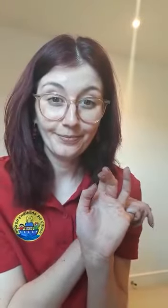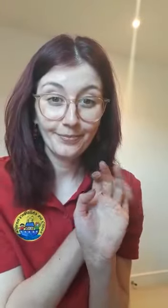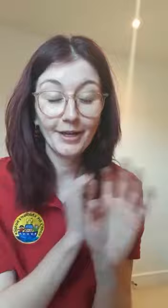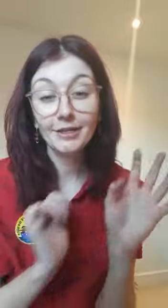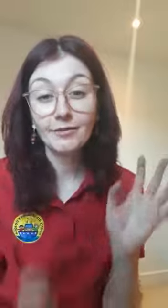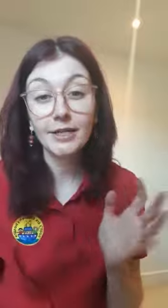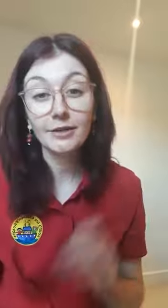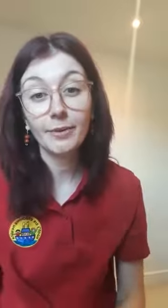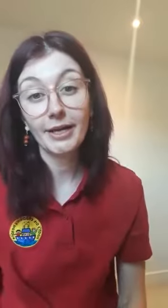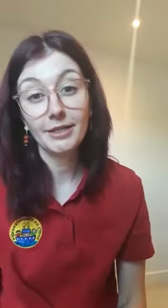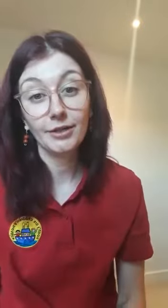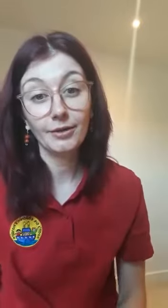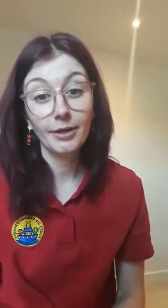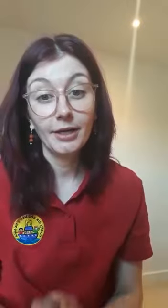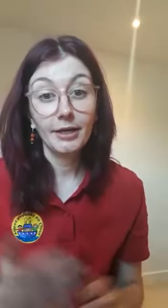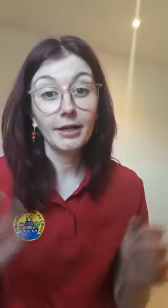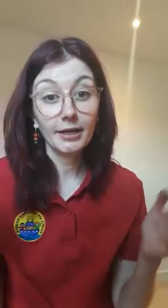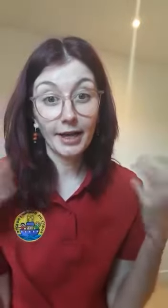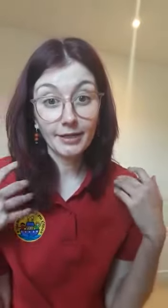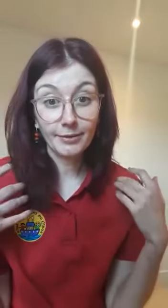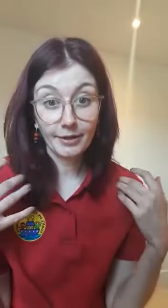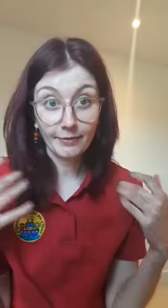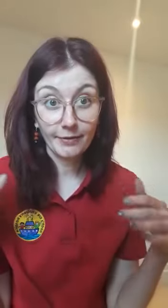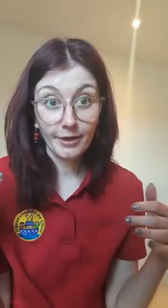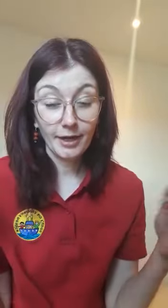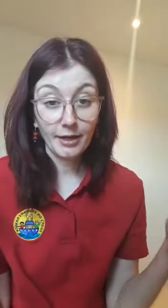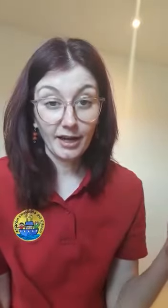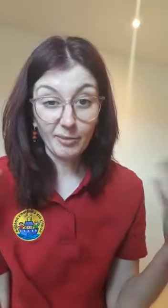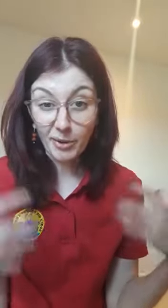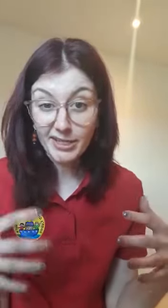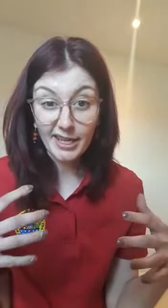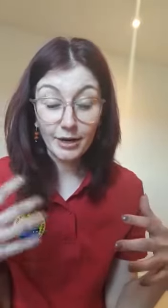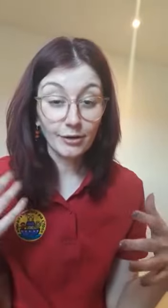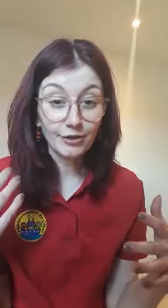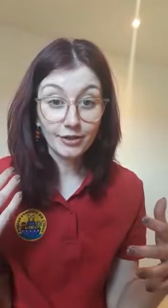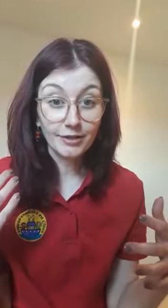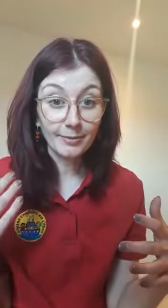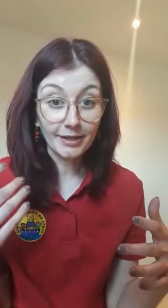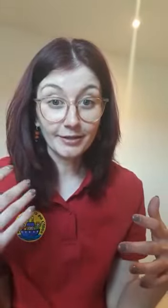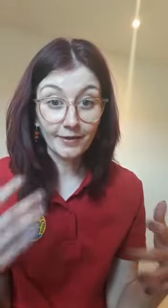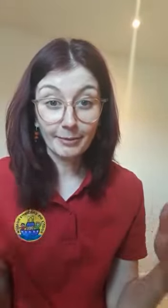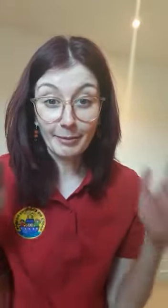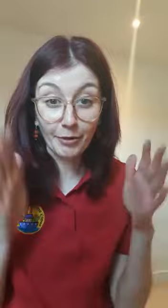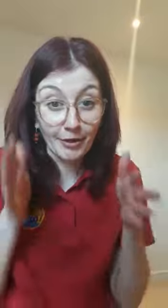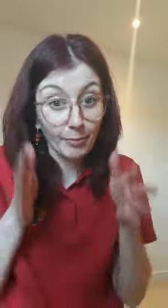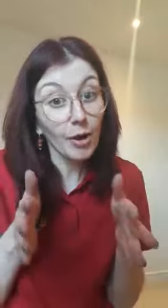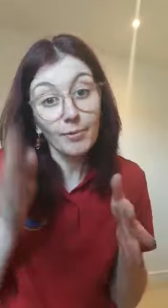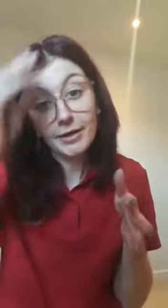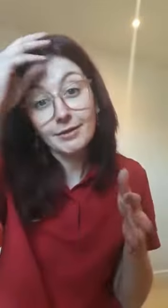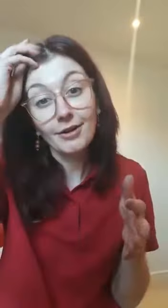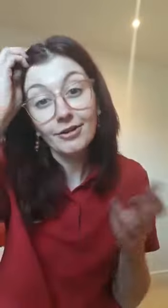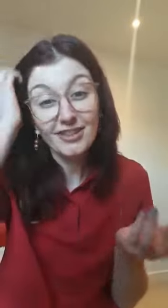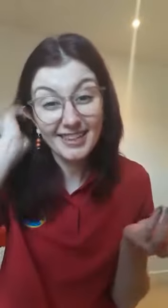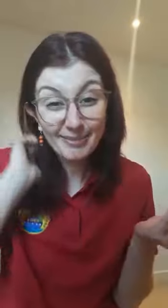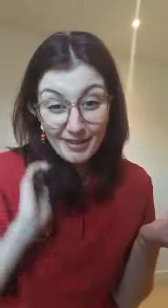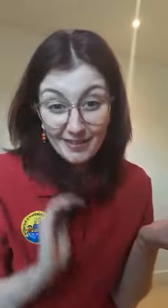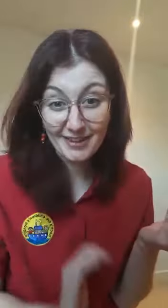And it's a really good way to connect with our body. Or just to make us feel a bit more in the moment. Or just a little bit of fun.